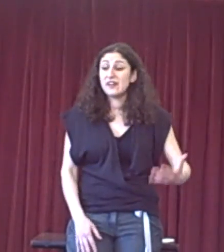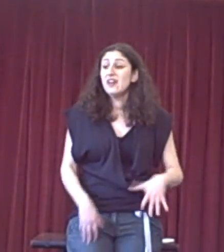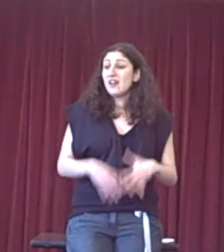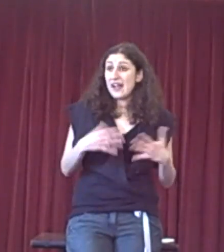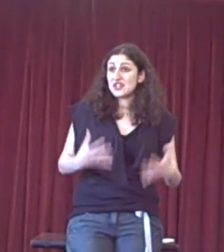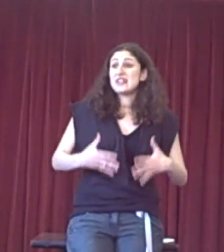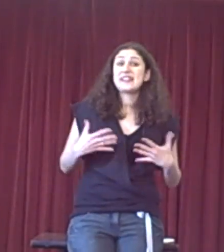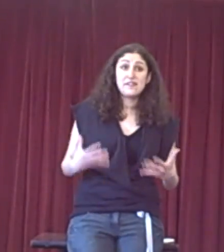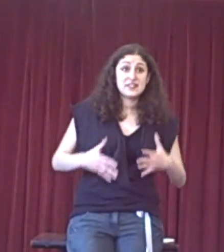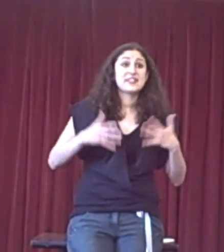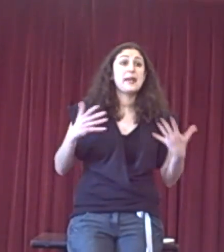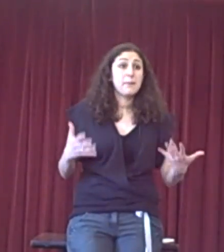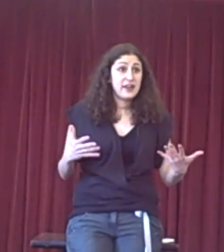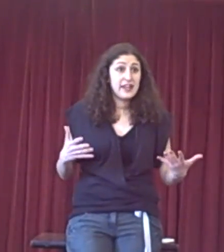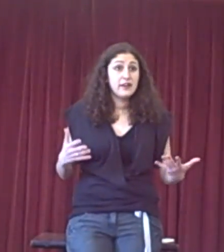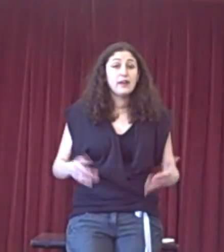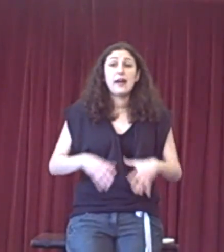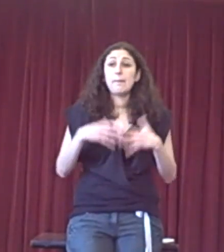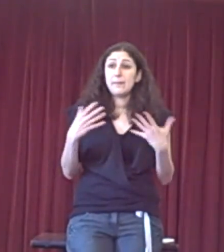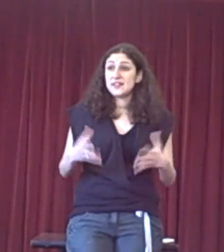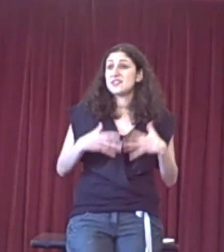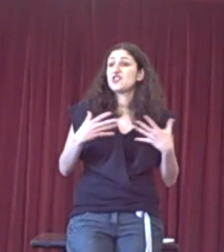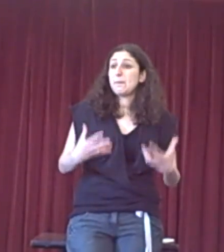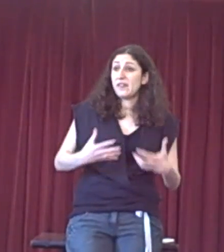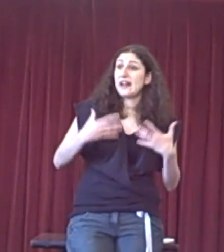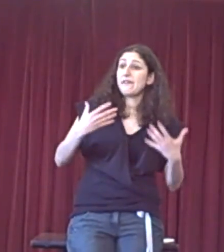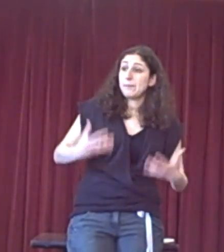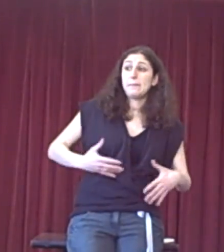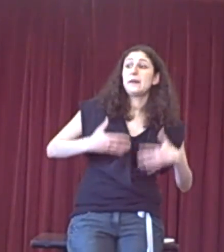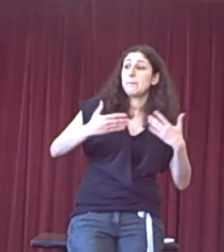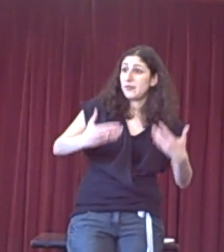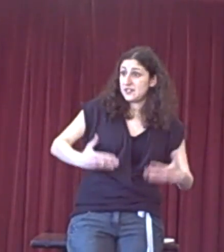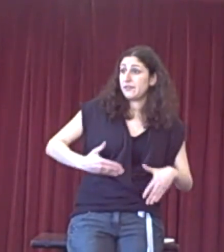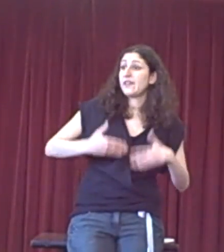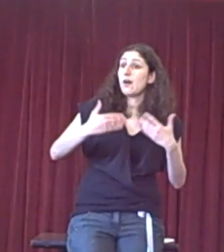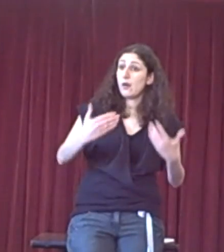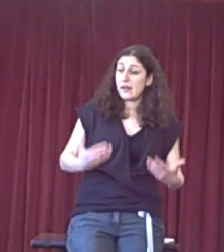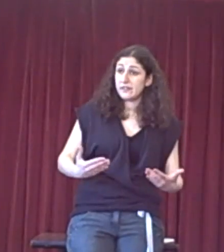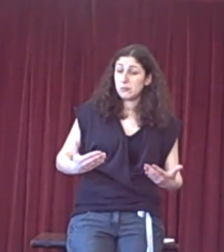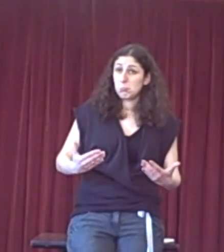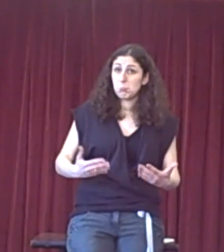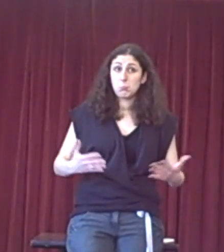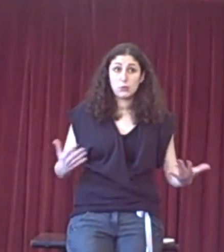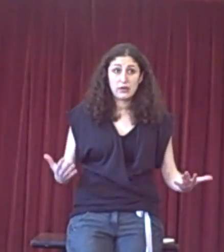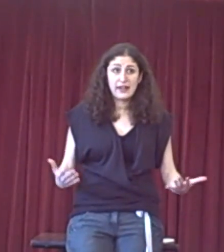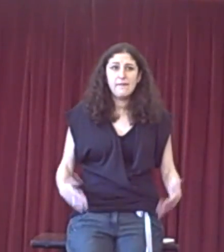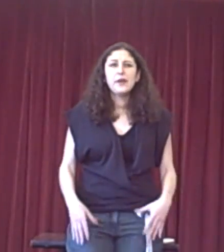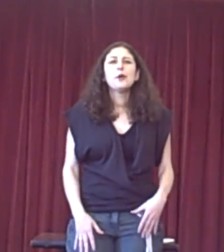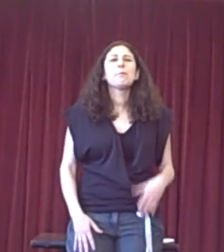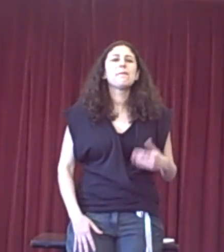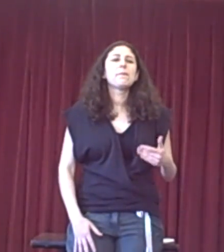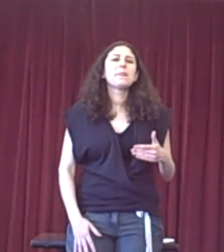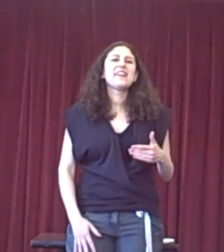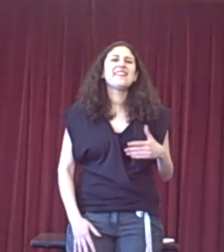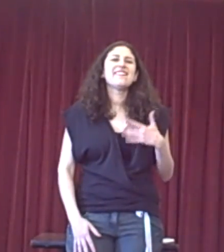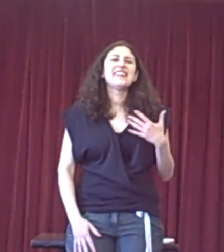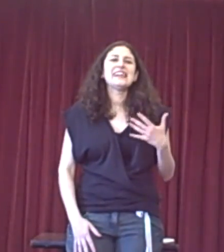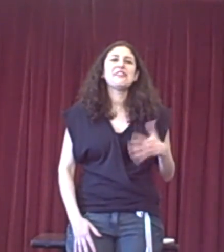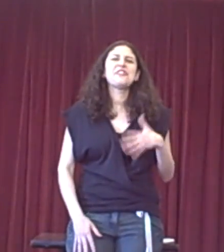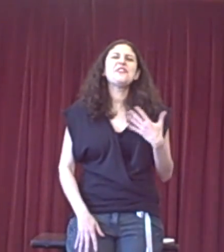actually saves the state money because it's cheaper than having people in prison for their holidays. Okay? But you